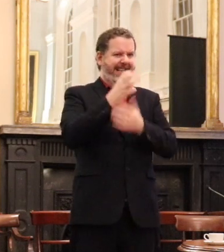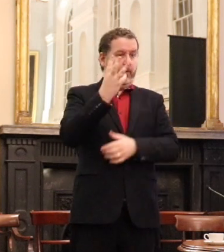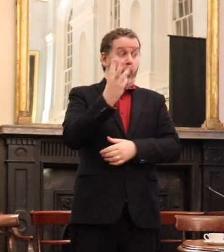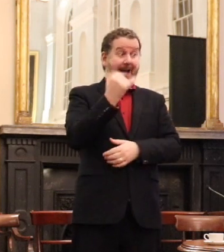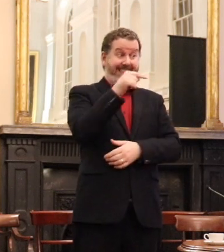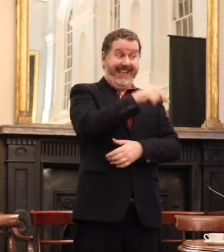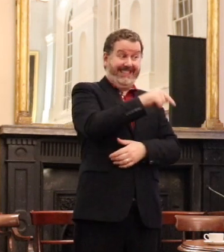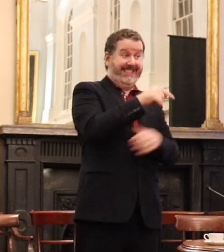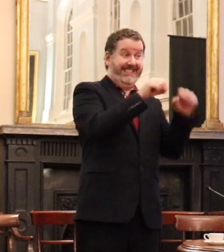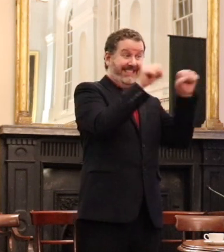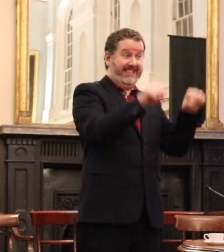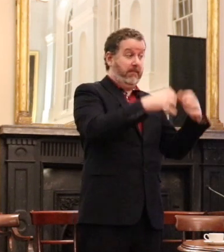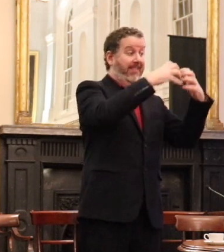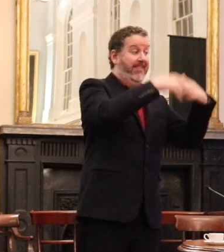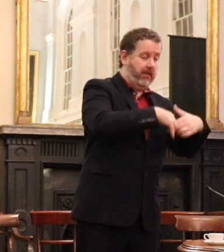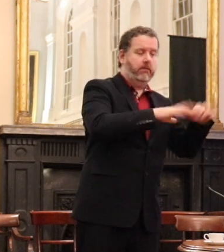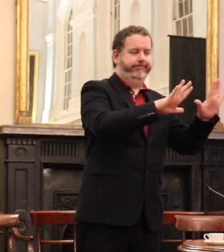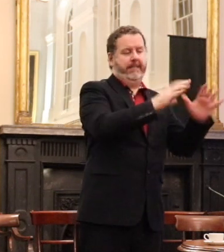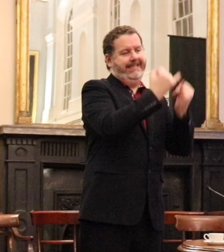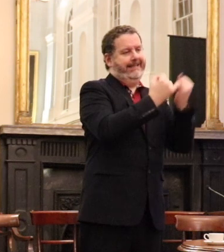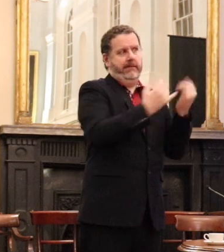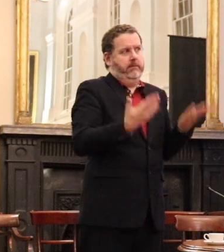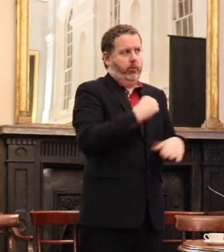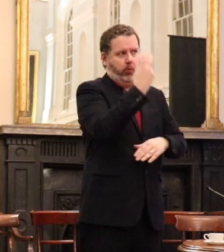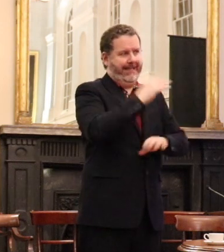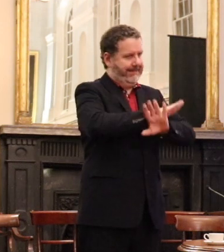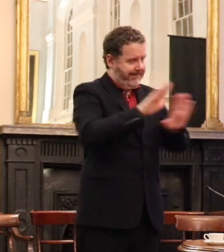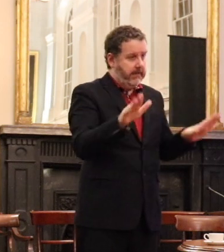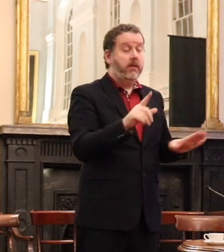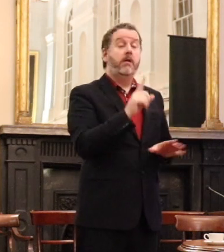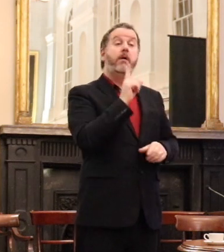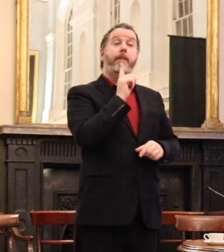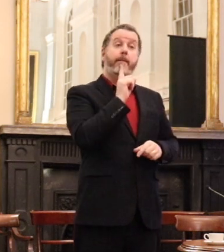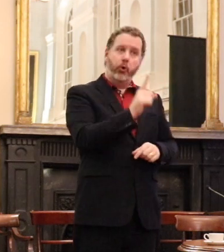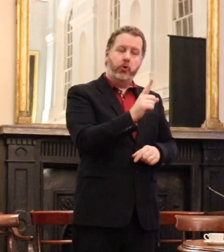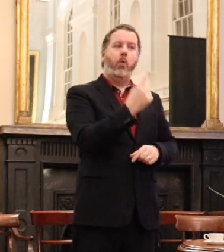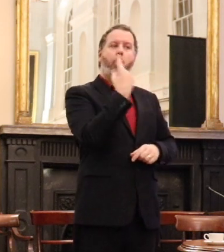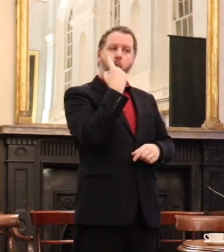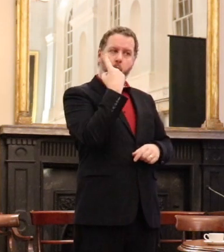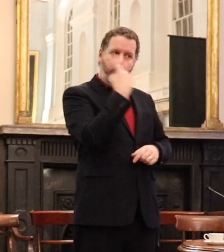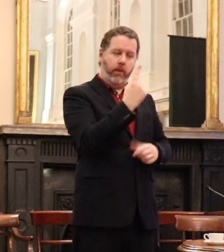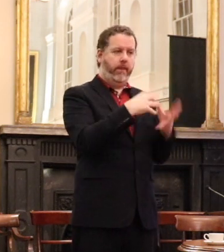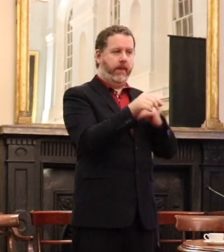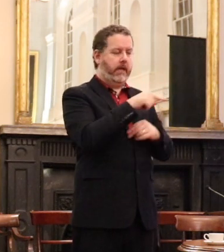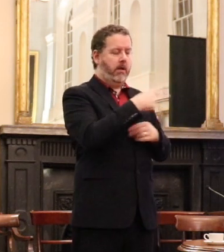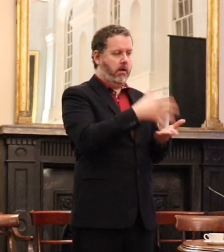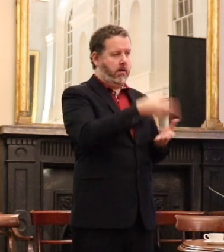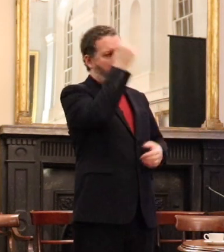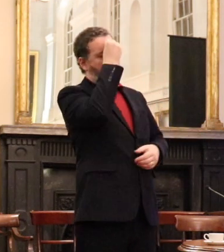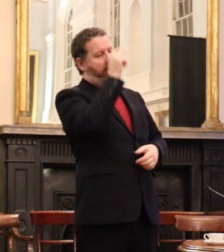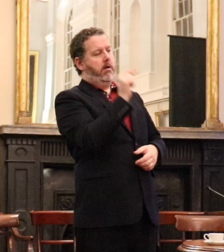nation's heat plant? But, one little lesson again, come back to it from the beginning which was,